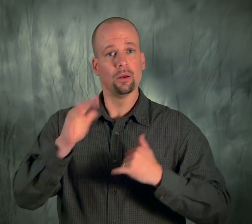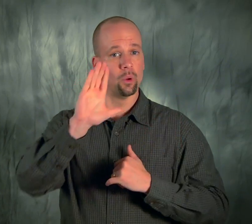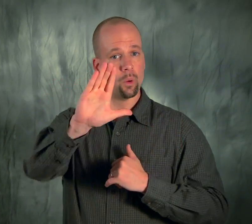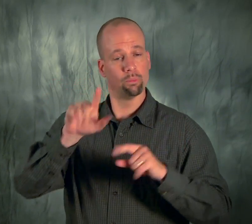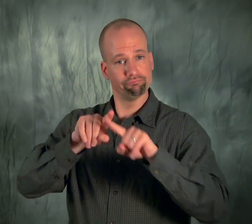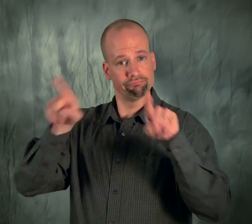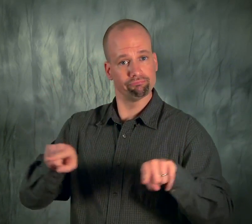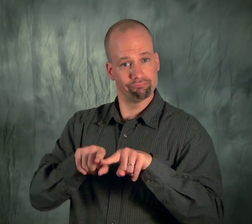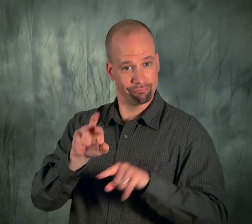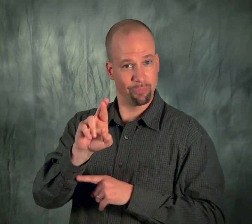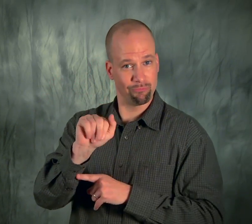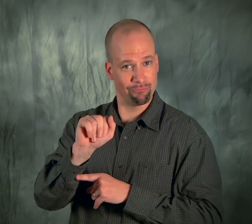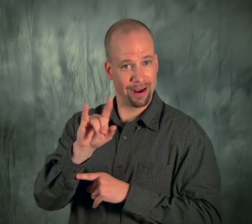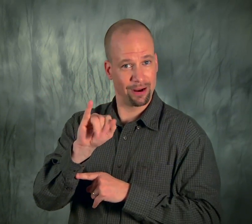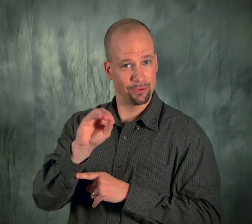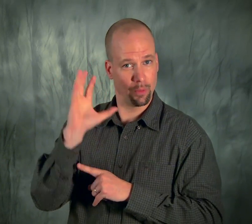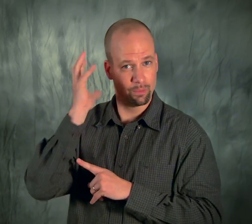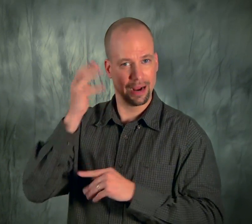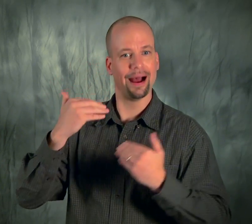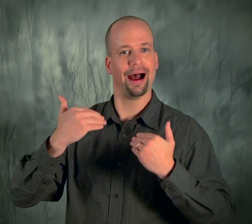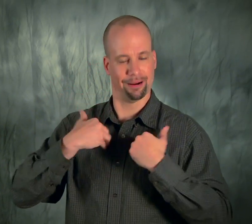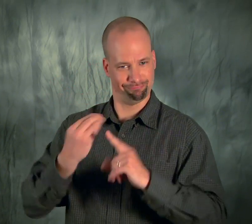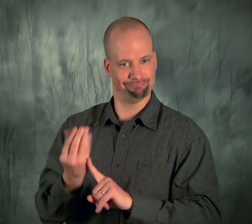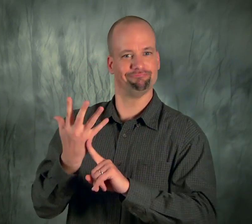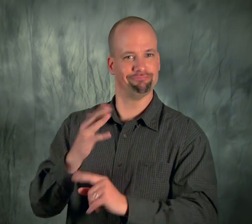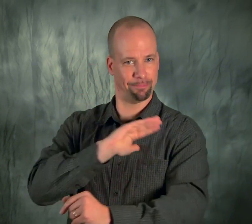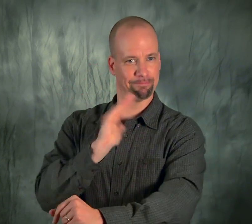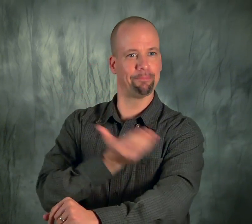Now that your radio has power, you can begin programming it.